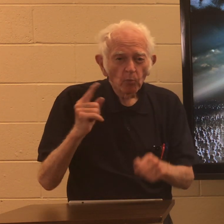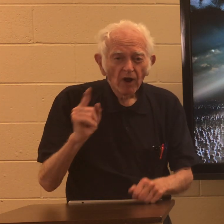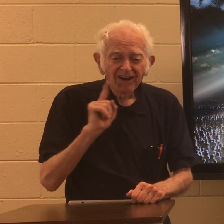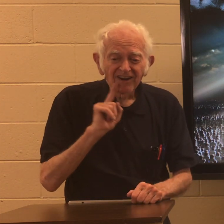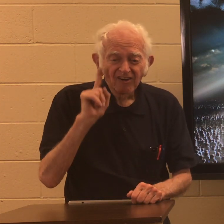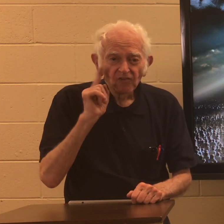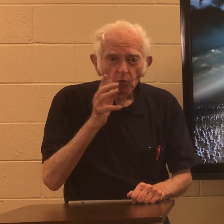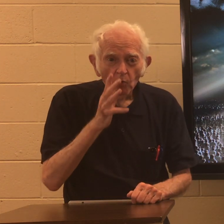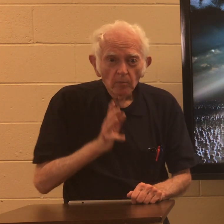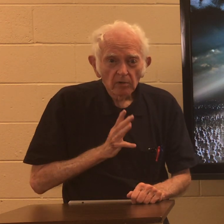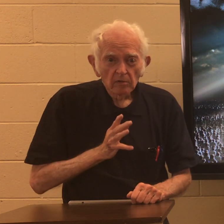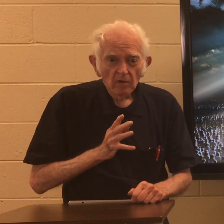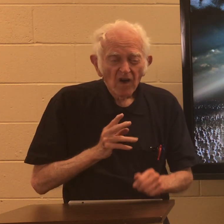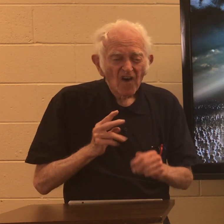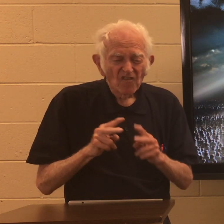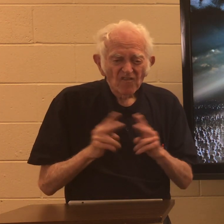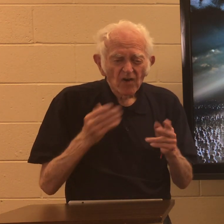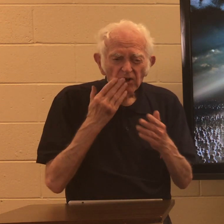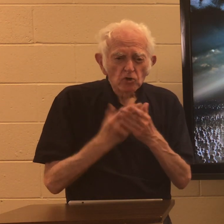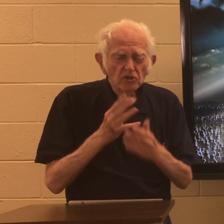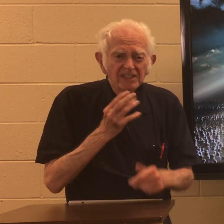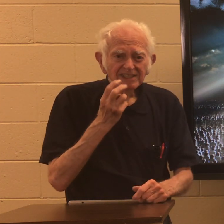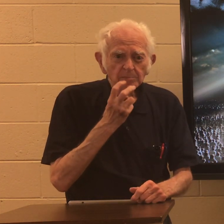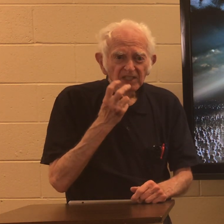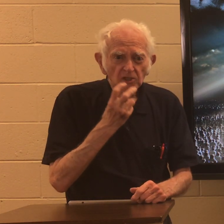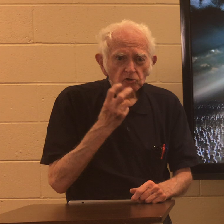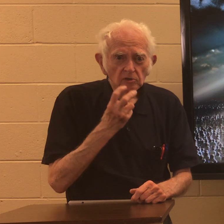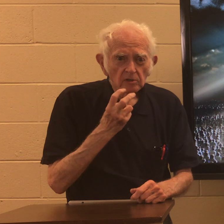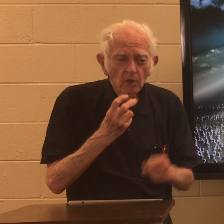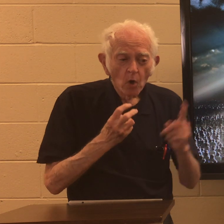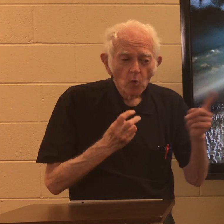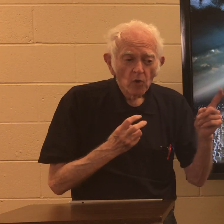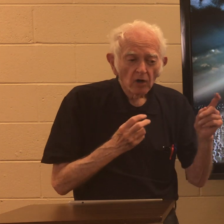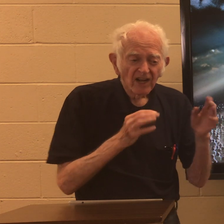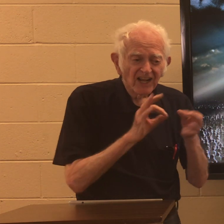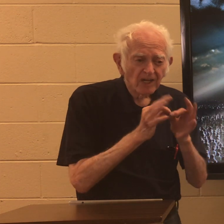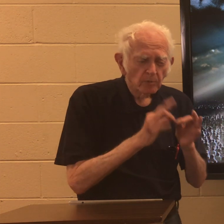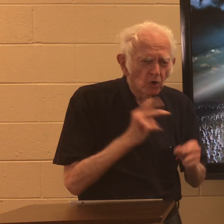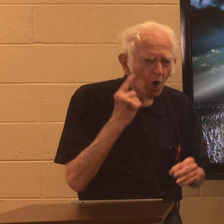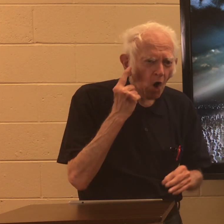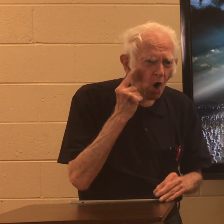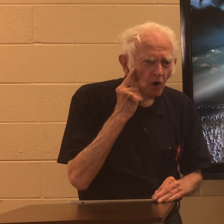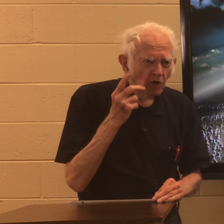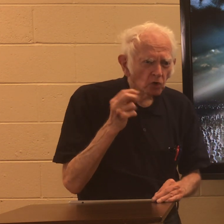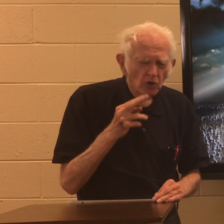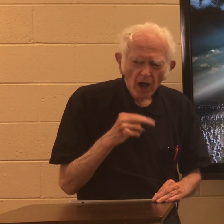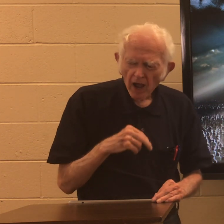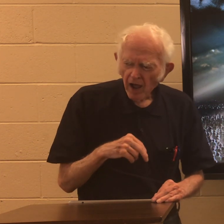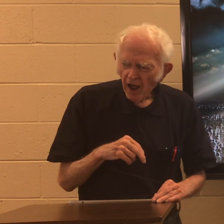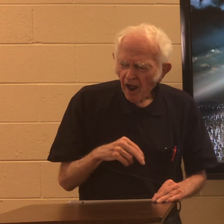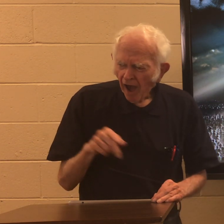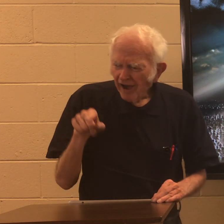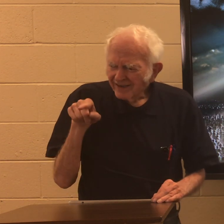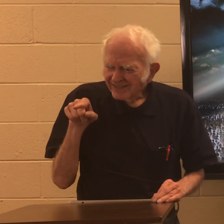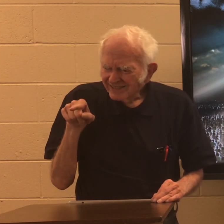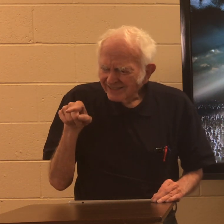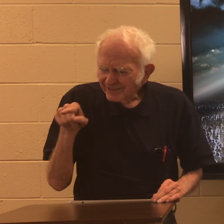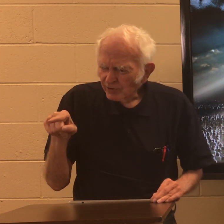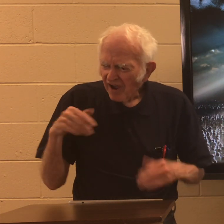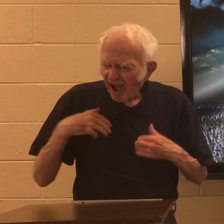I remember one deaf woman. She had a very good speech. And one interpreter heard her. She's like, you